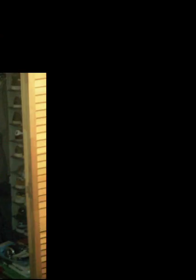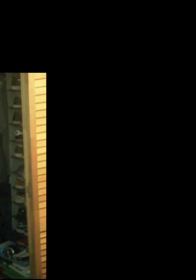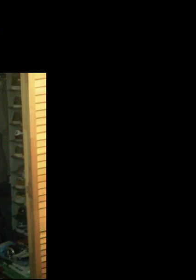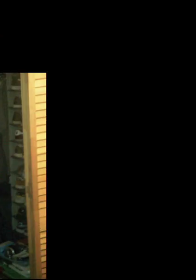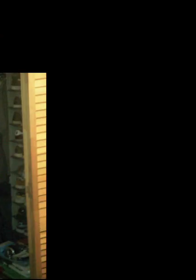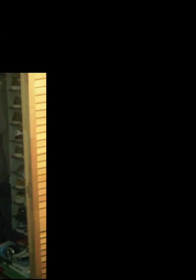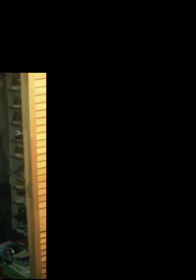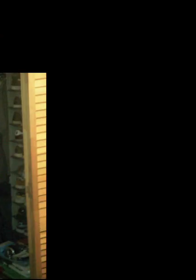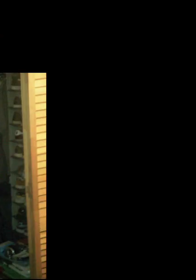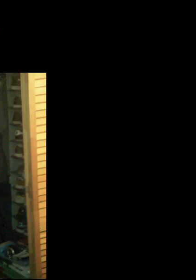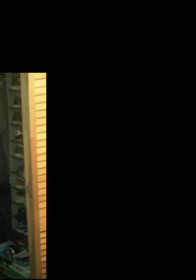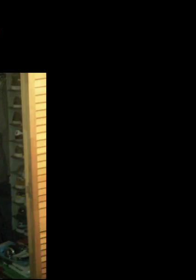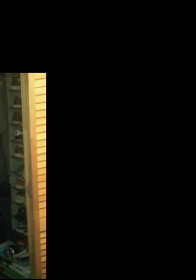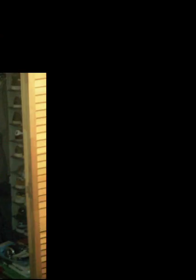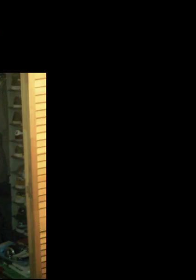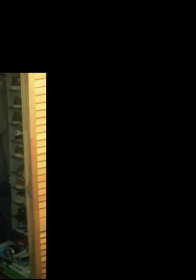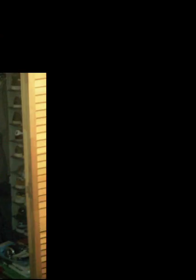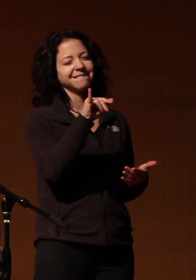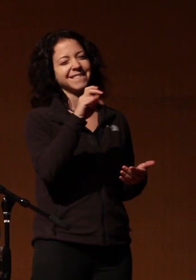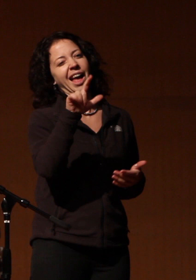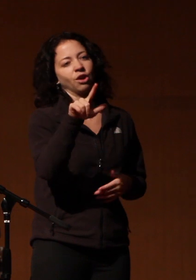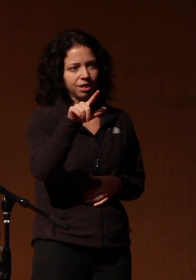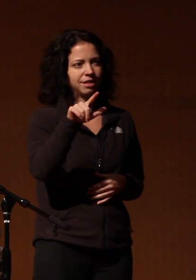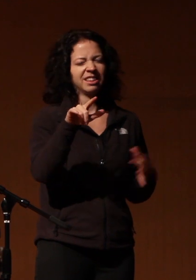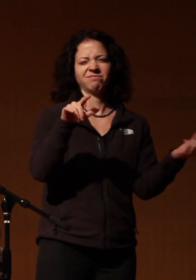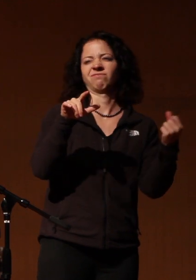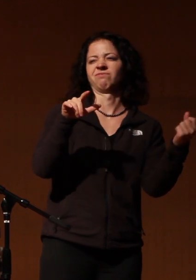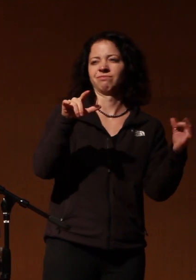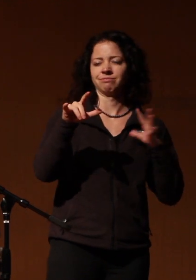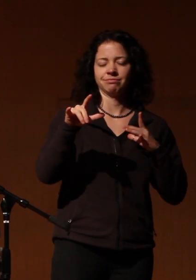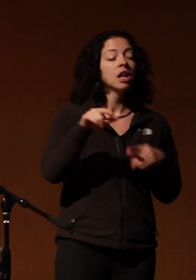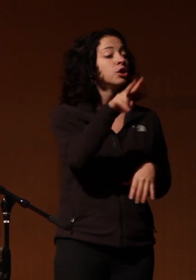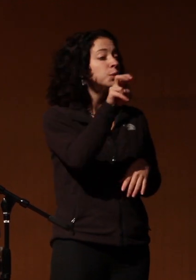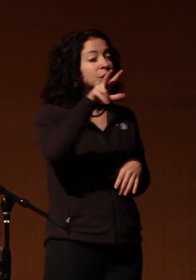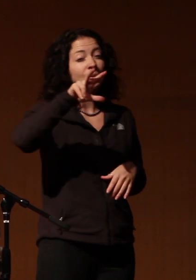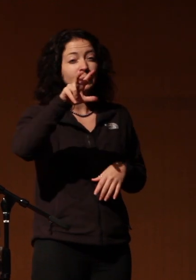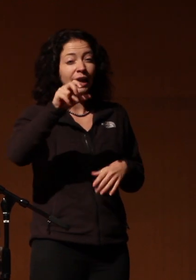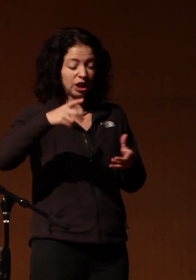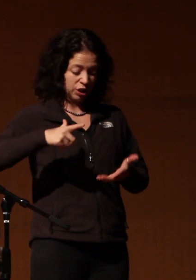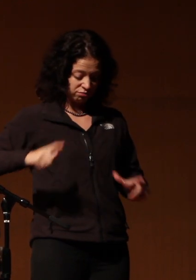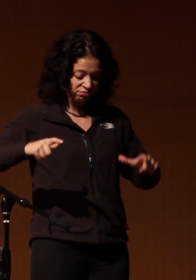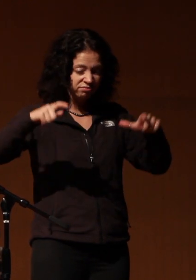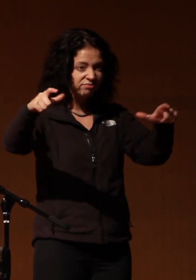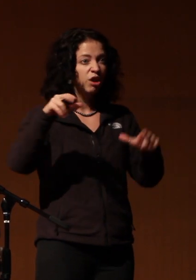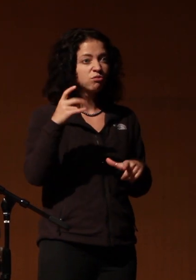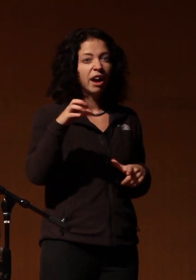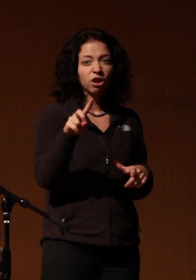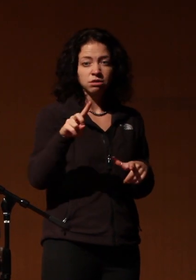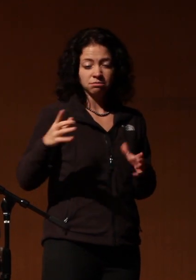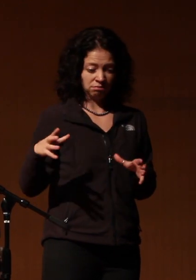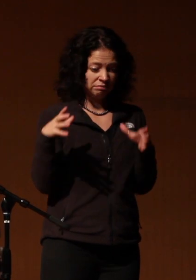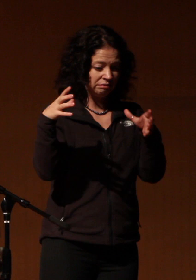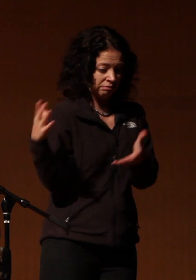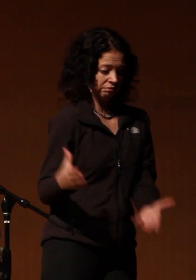vinyl crates and we're talking 200 to 300 records just to get through a night and we're not talking about your